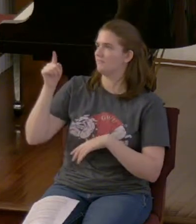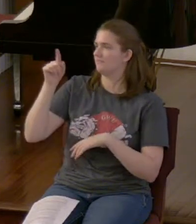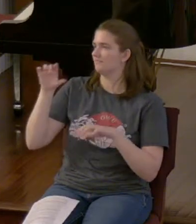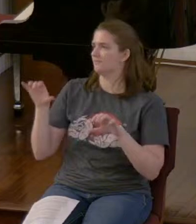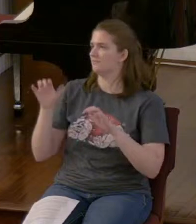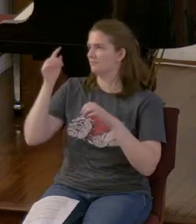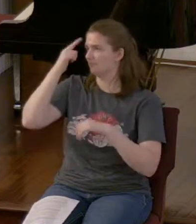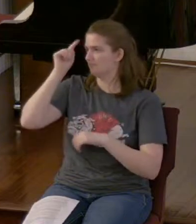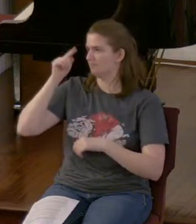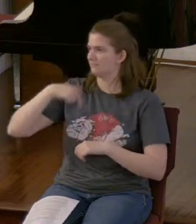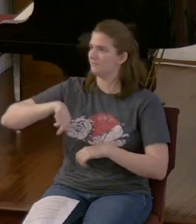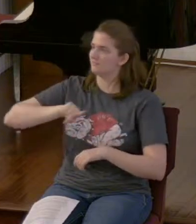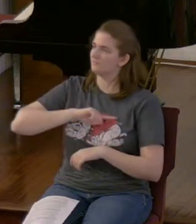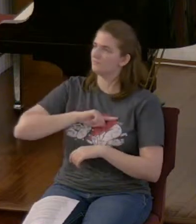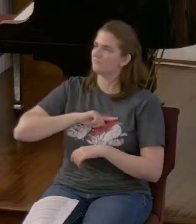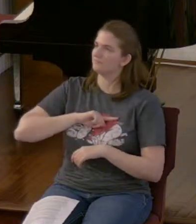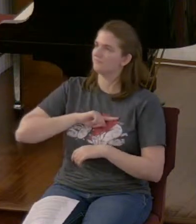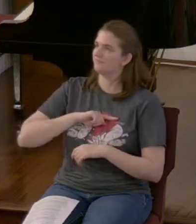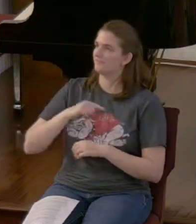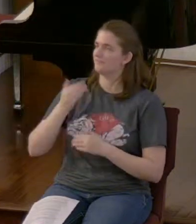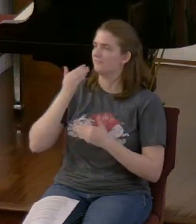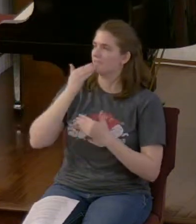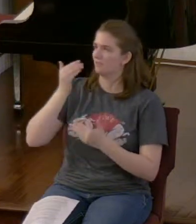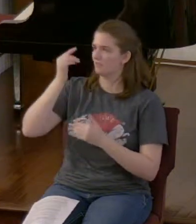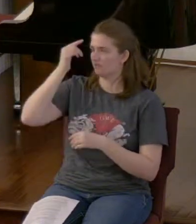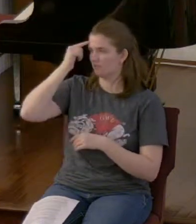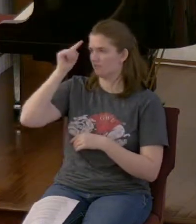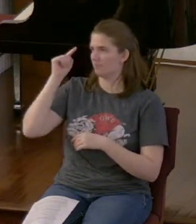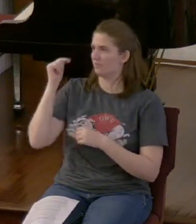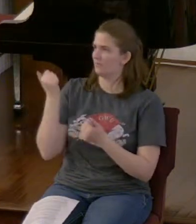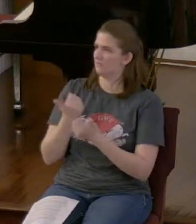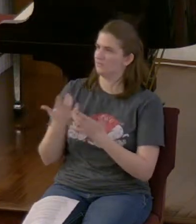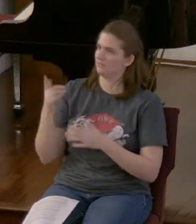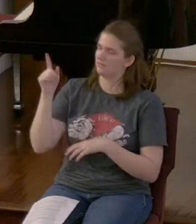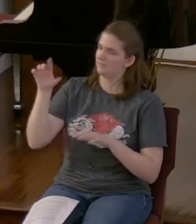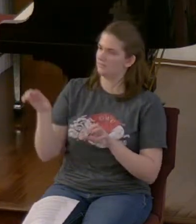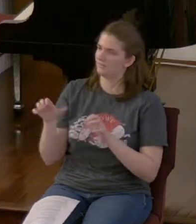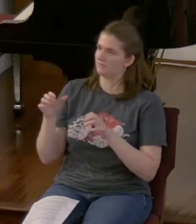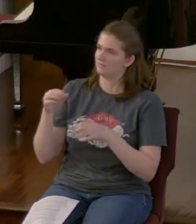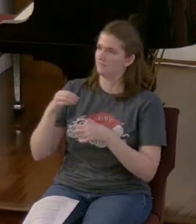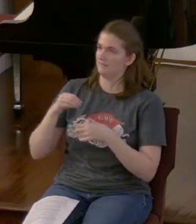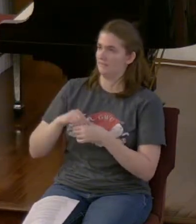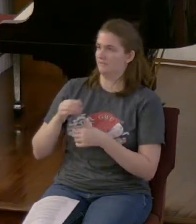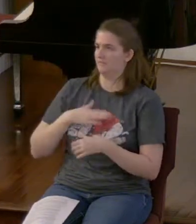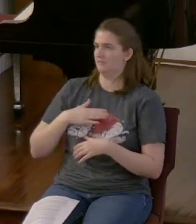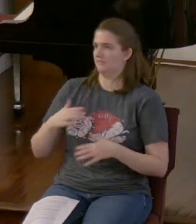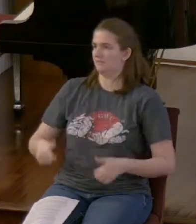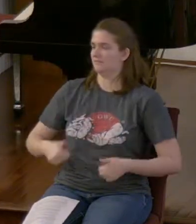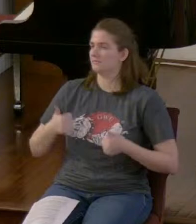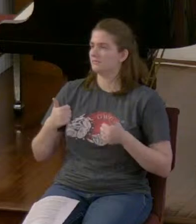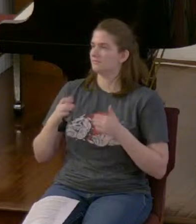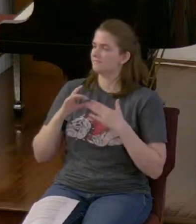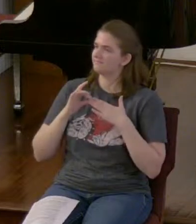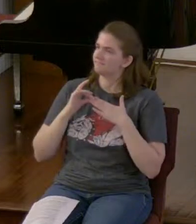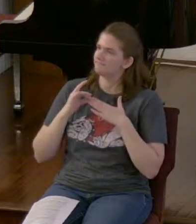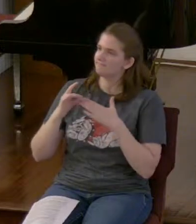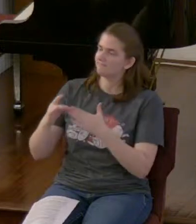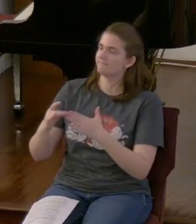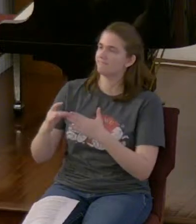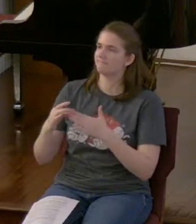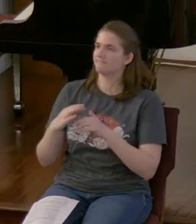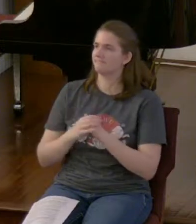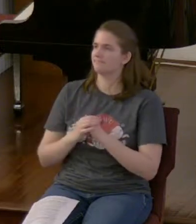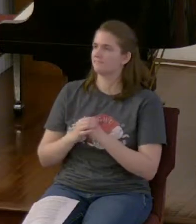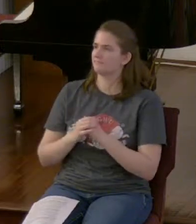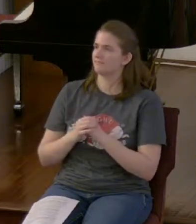Thank you for what you're doing in my life and what you're showing me and where you're leading me. Dear Lord, I thank you for that. I ask you